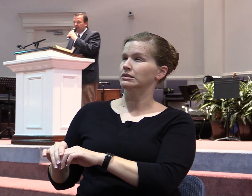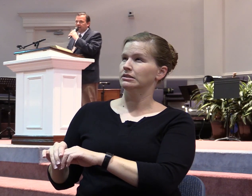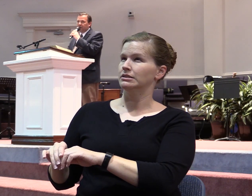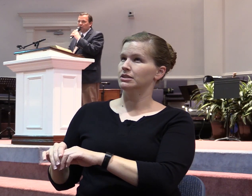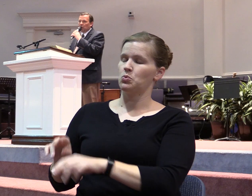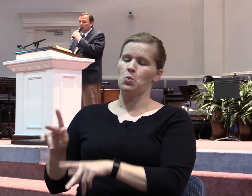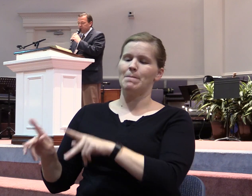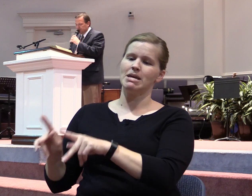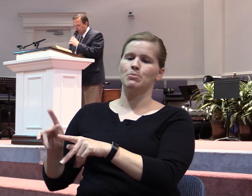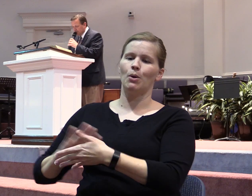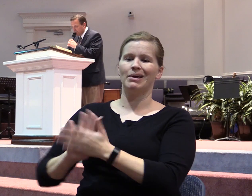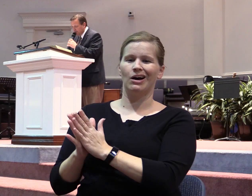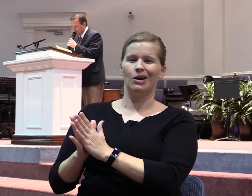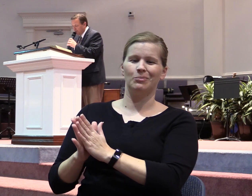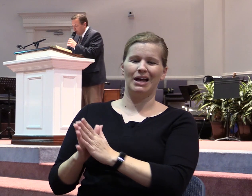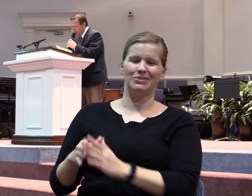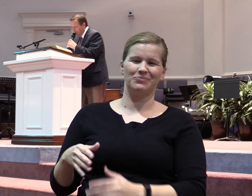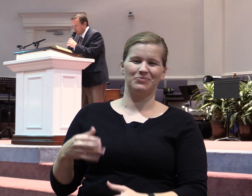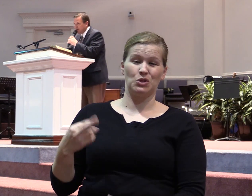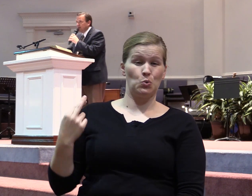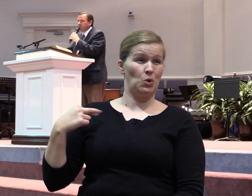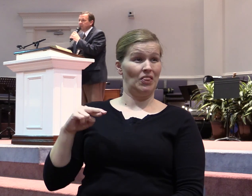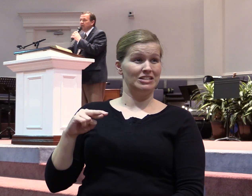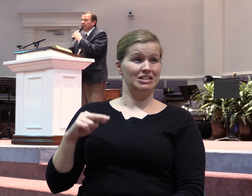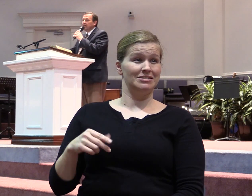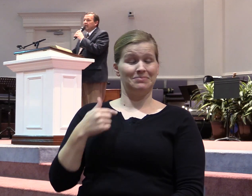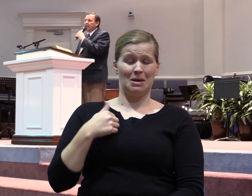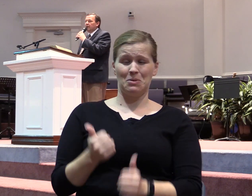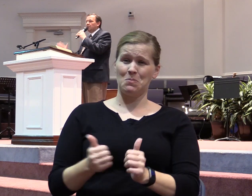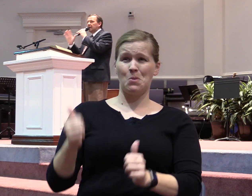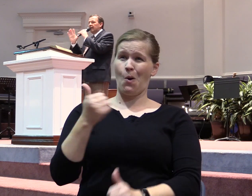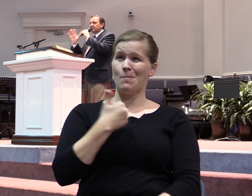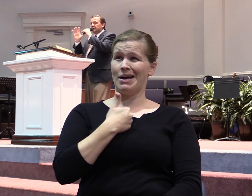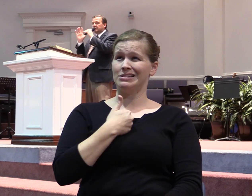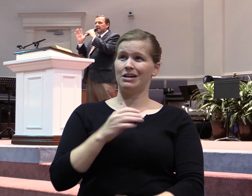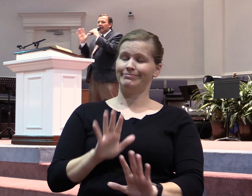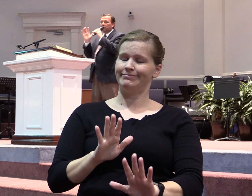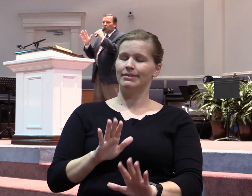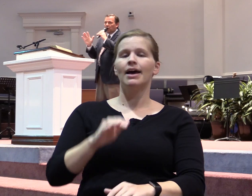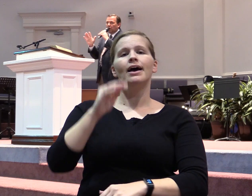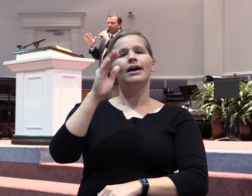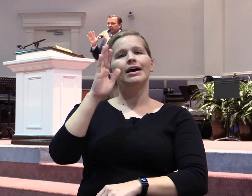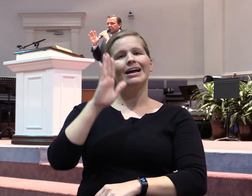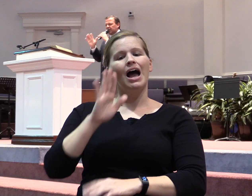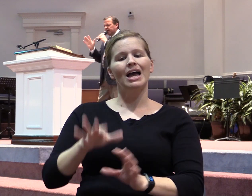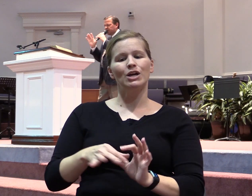for positions or promoting themselves. He relates the same word that Jesus